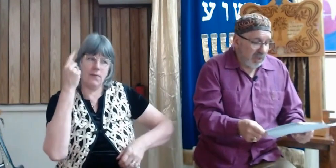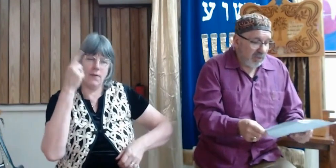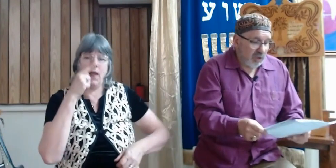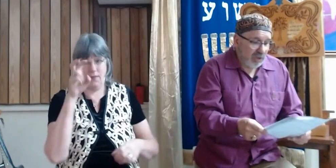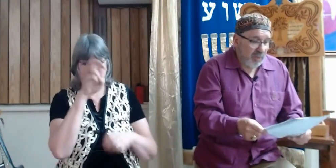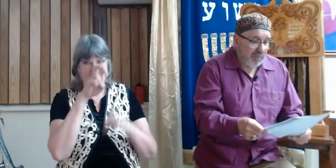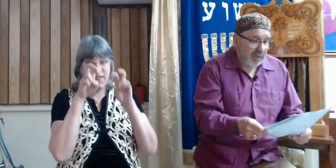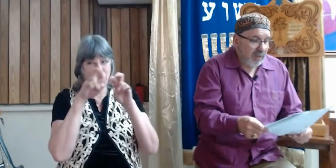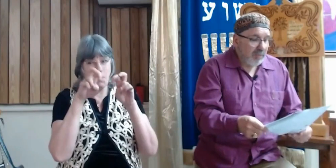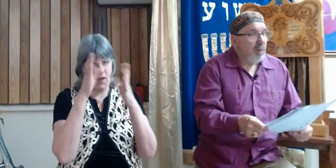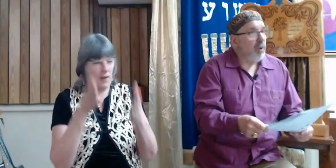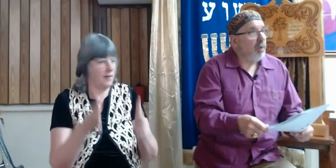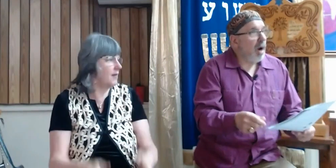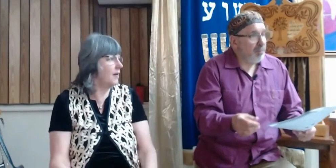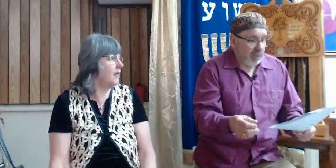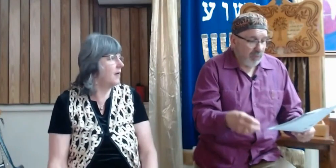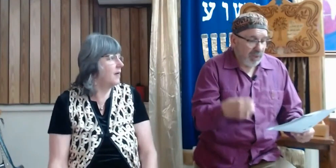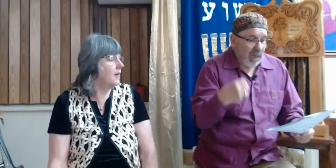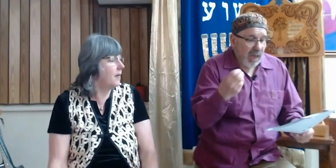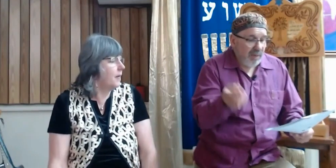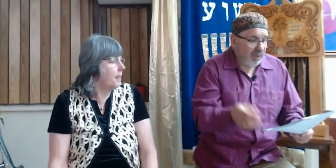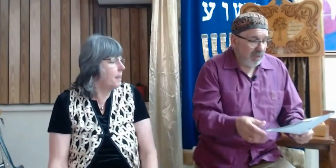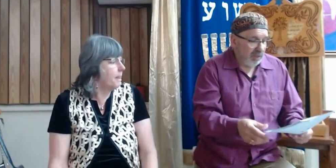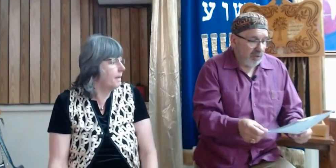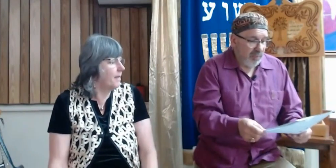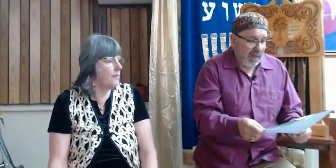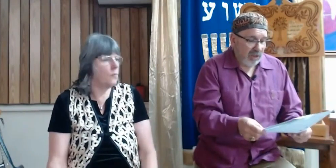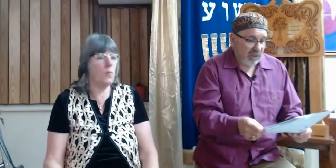so maybe we can judge them a bit more properly with empathy and compassion.